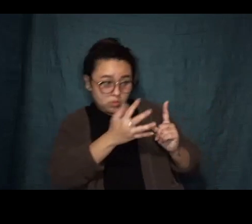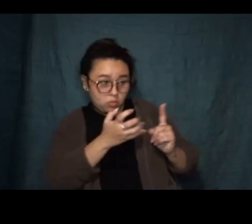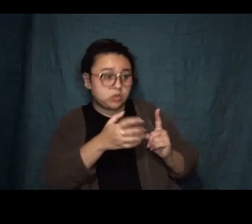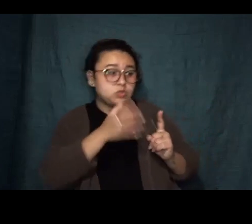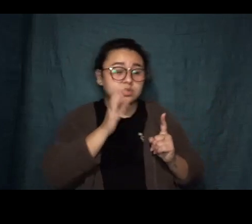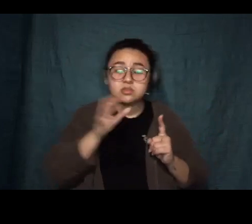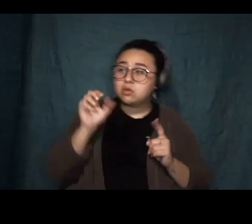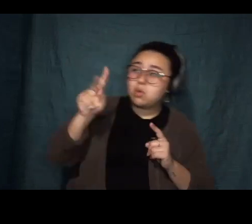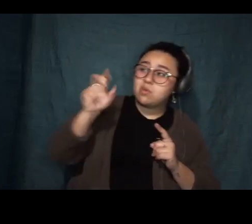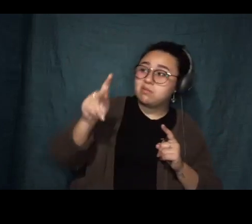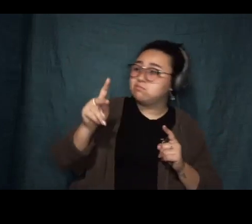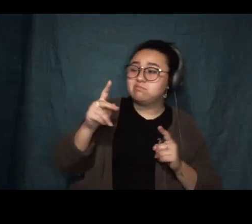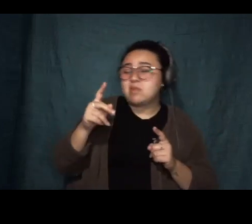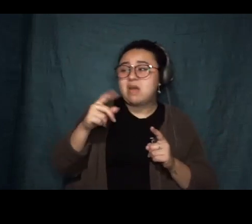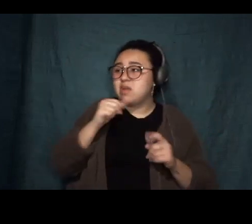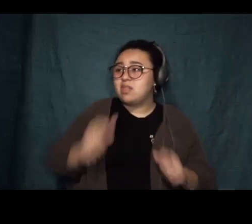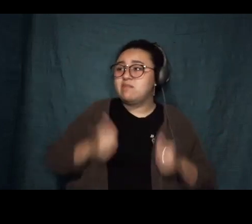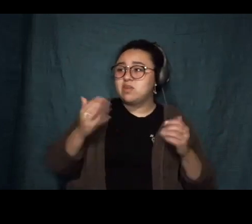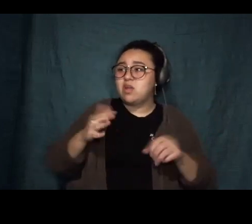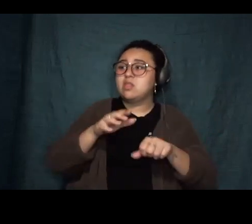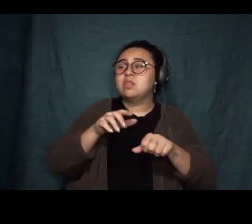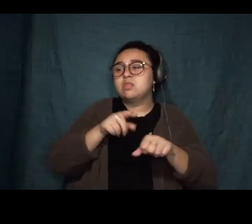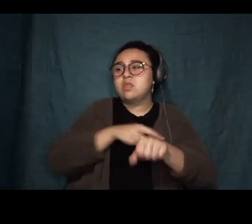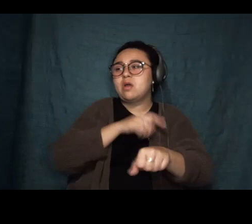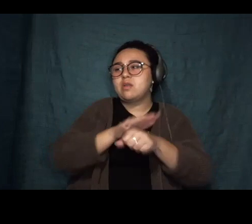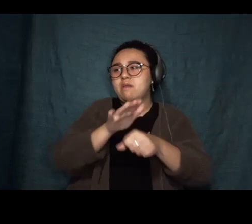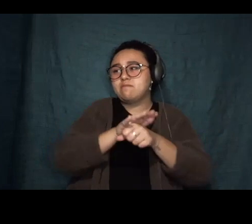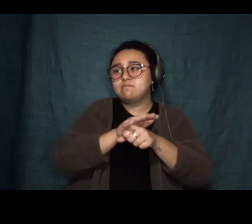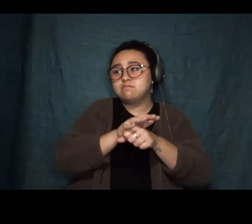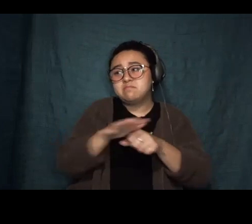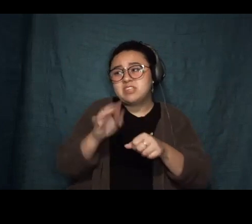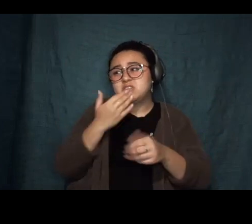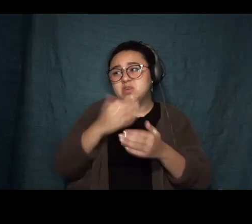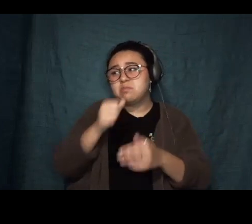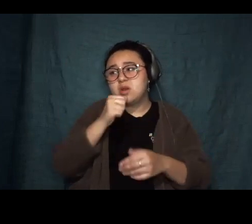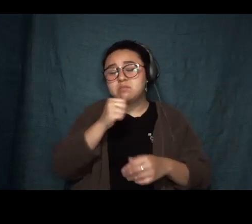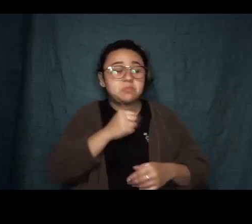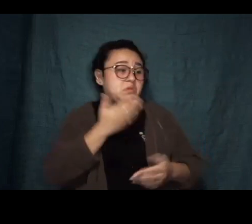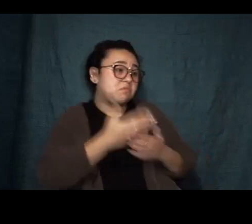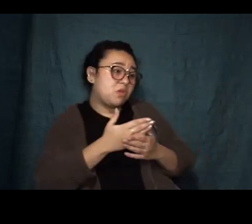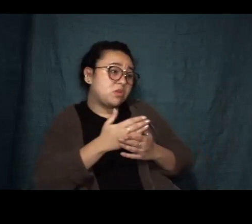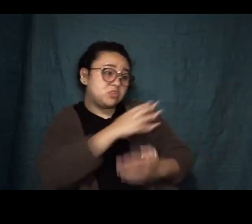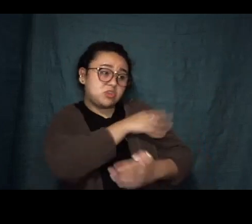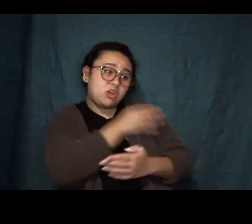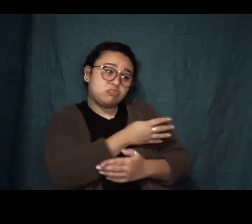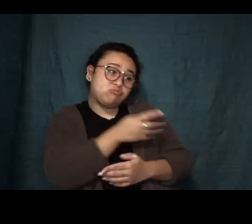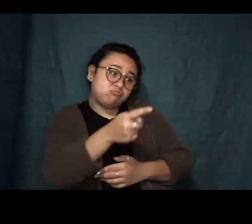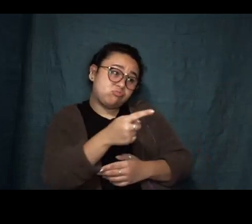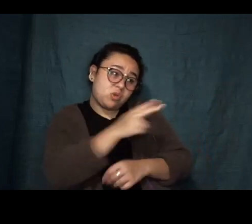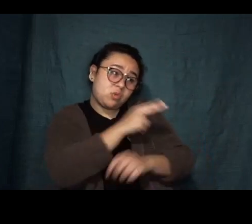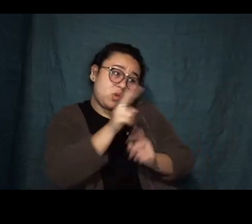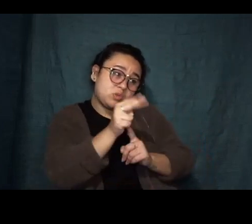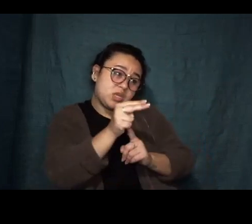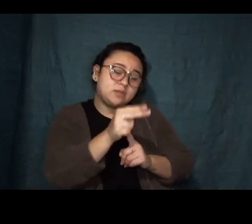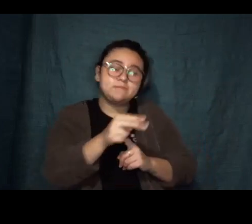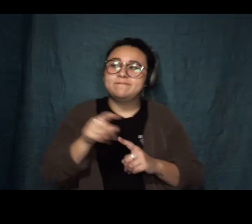long enough to find a good bar, but I've got a great bottle of scotch back at the hotel, he said. Lyssa saw the opening. She had been here all her life. She